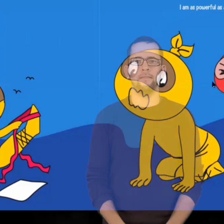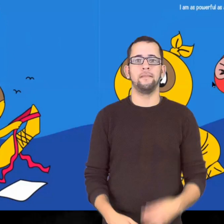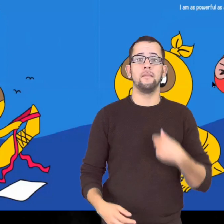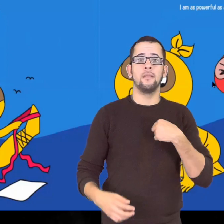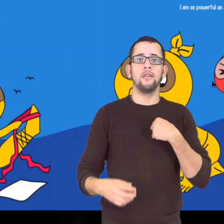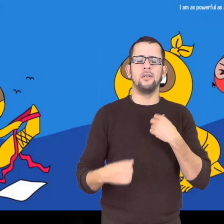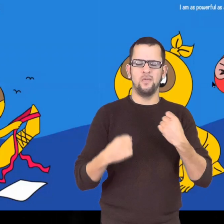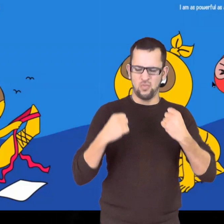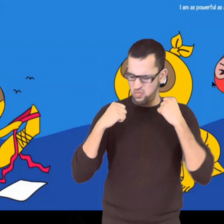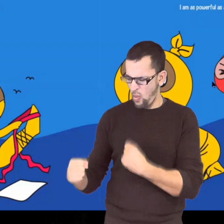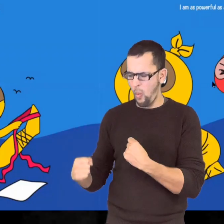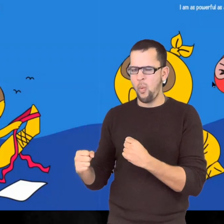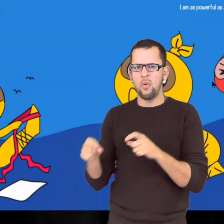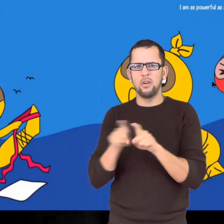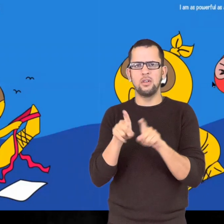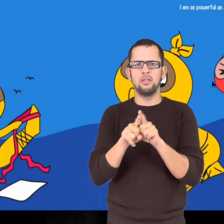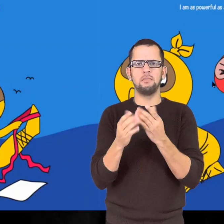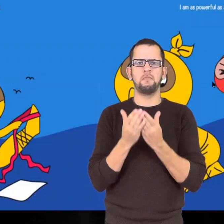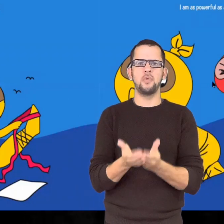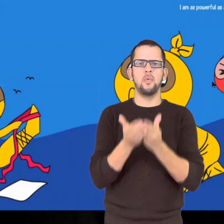I am strong like a boat.